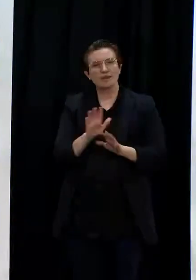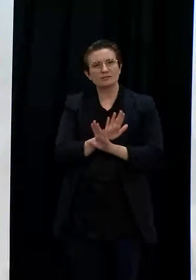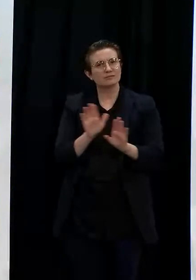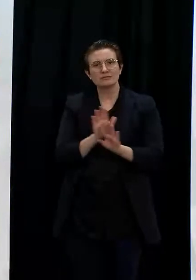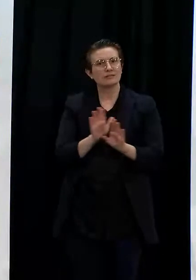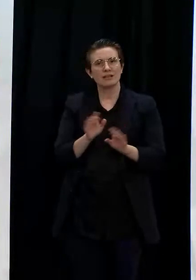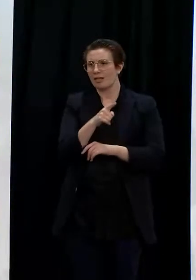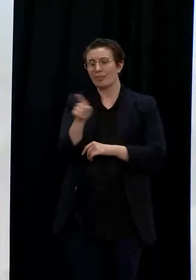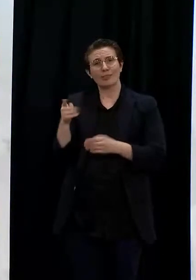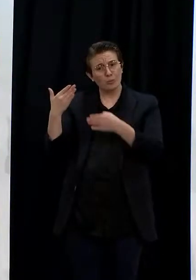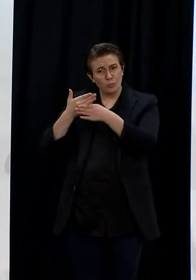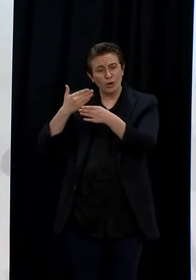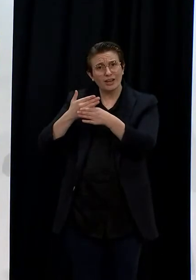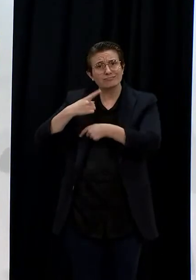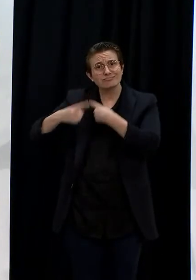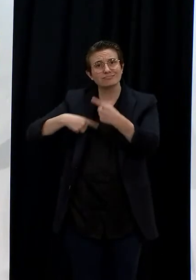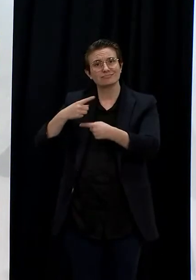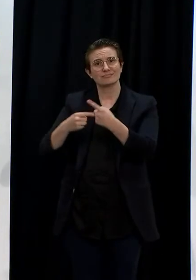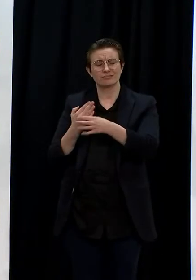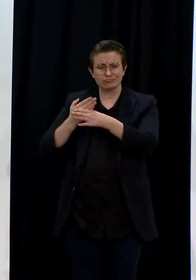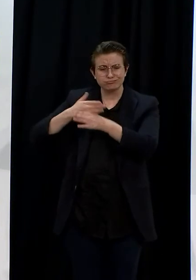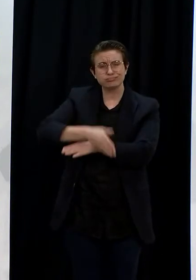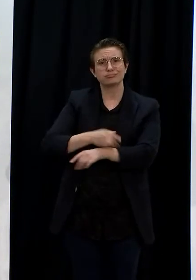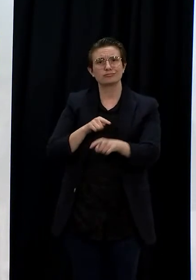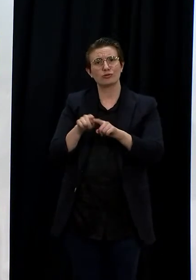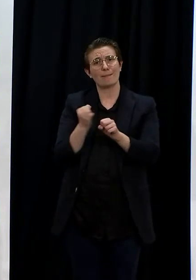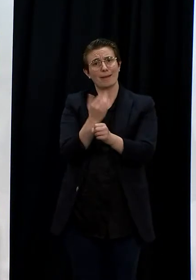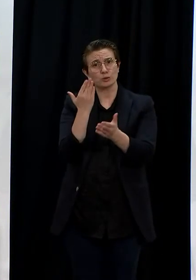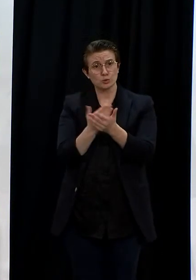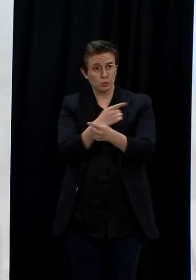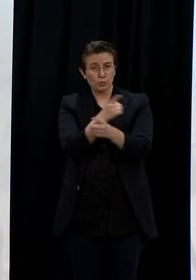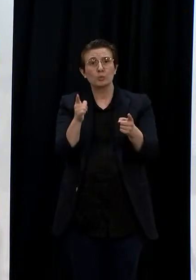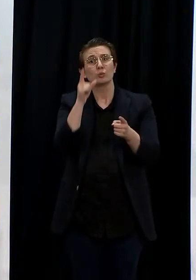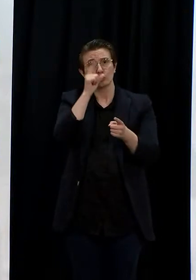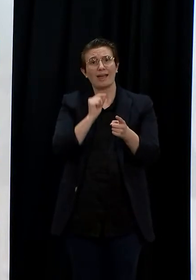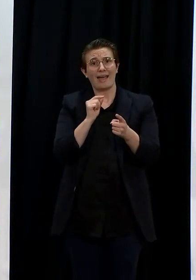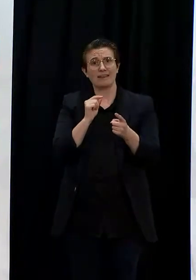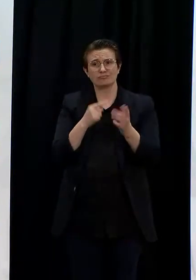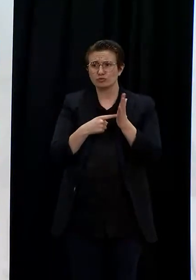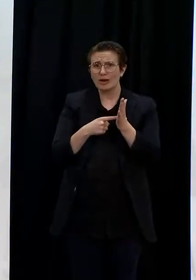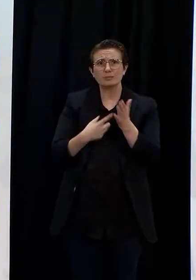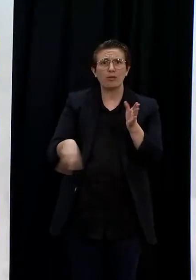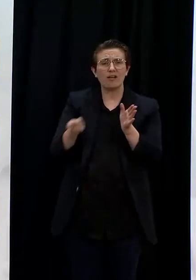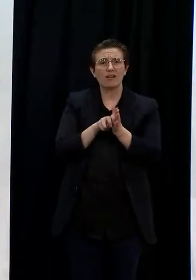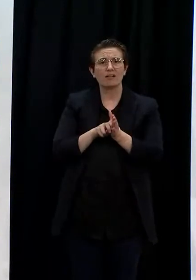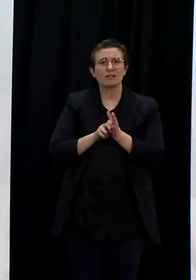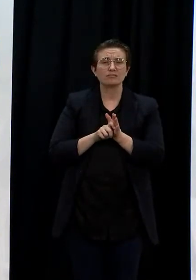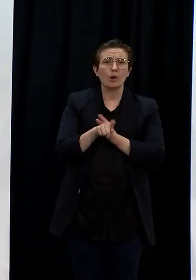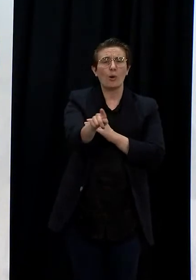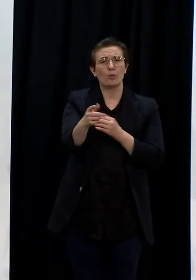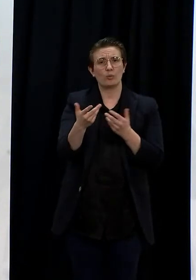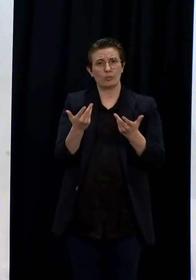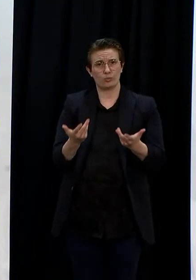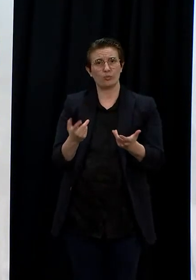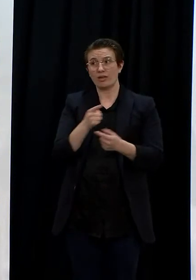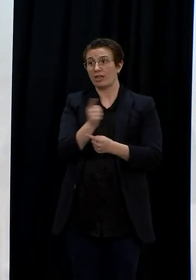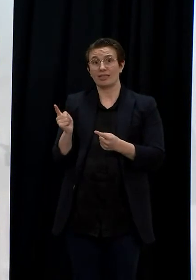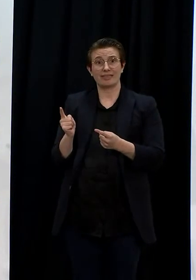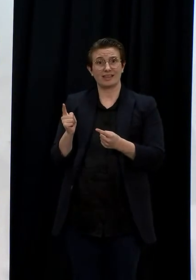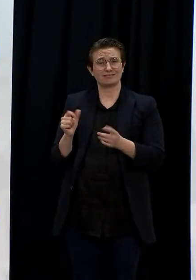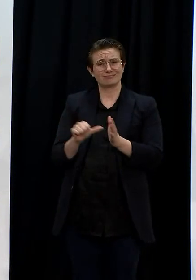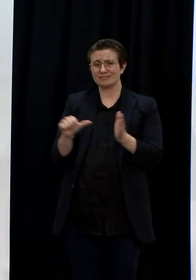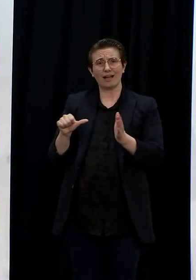risk every day to keep crucial services running. Every one of them is doing their best under very